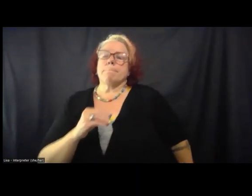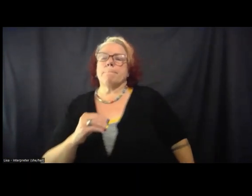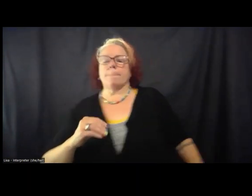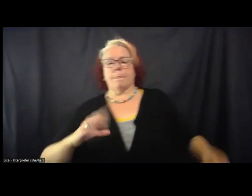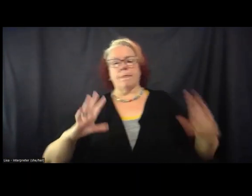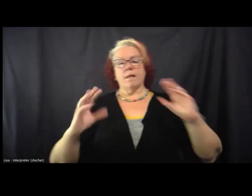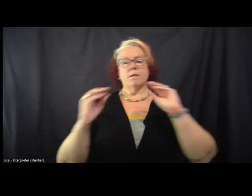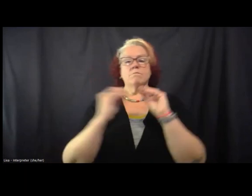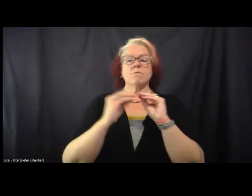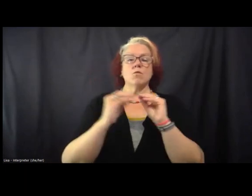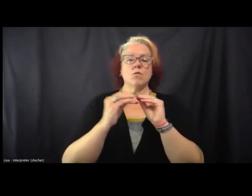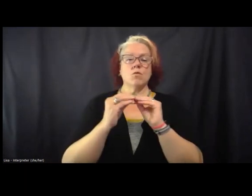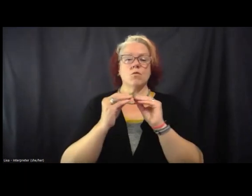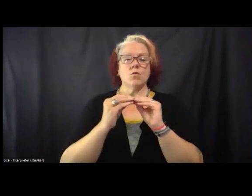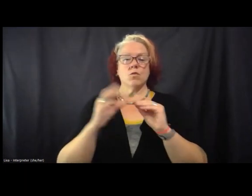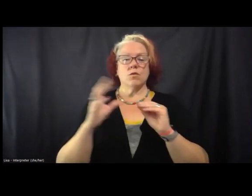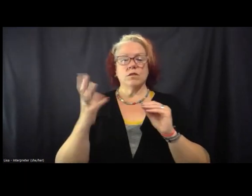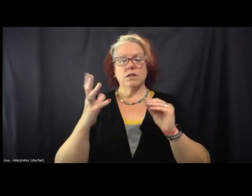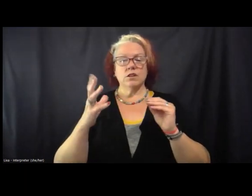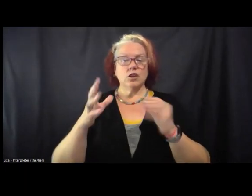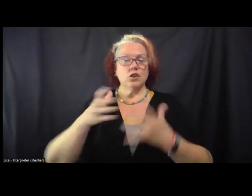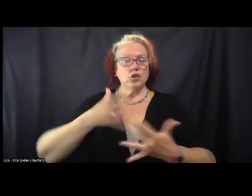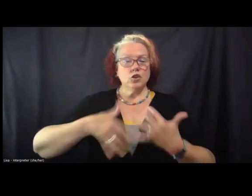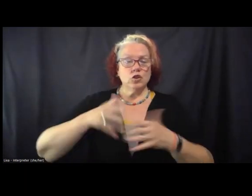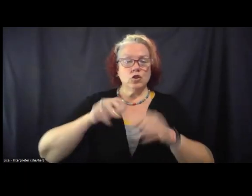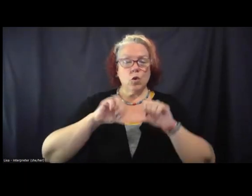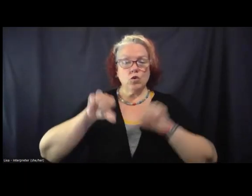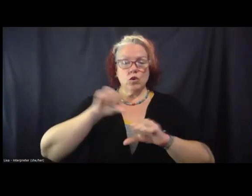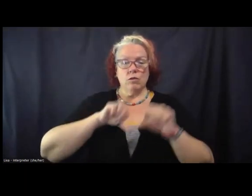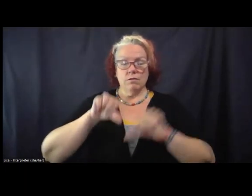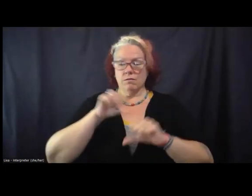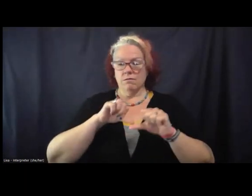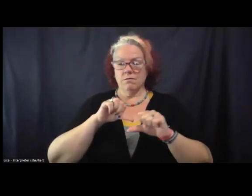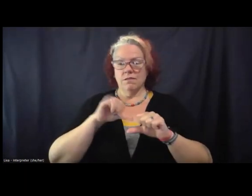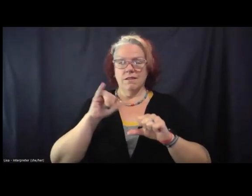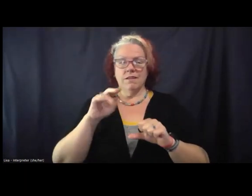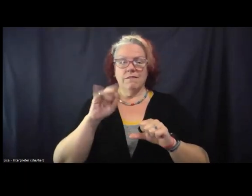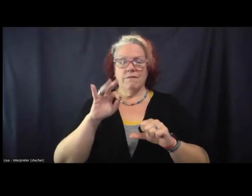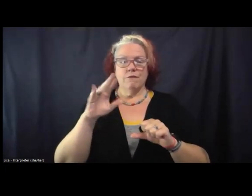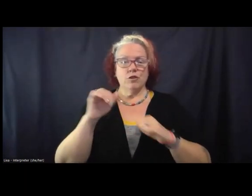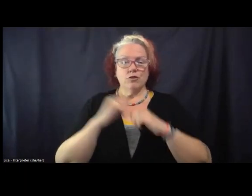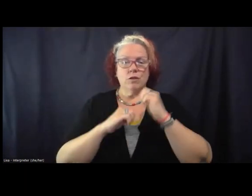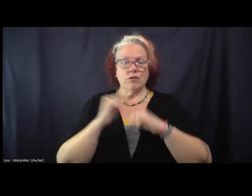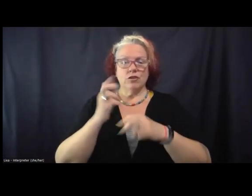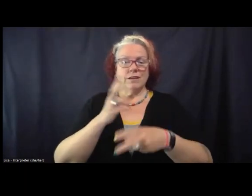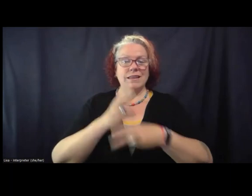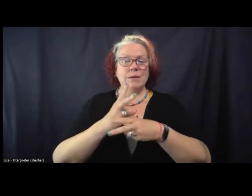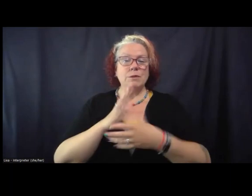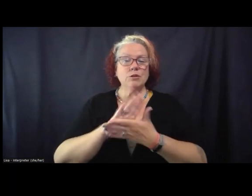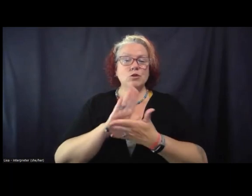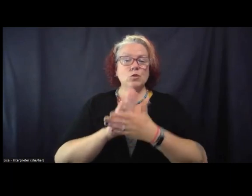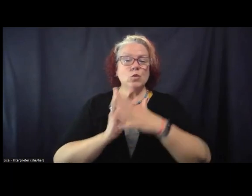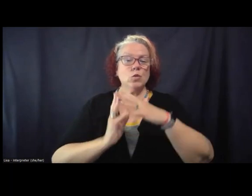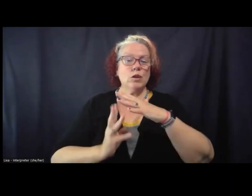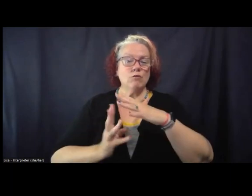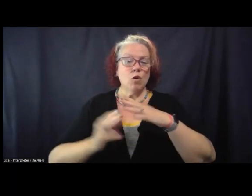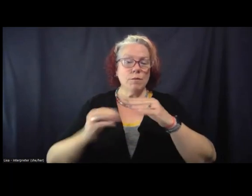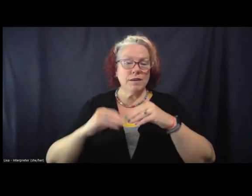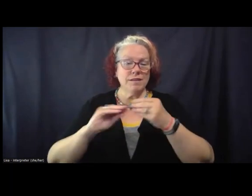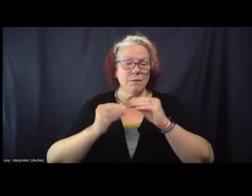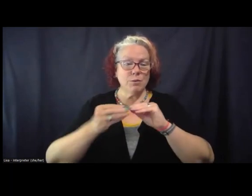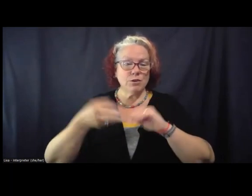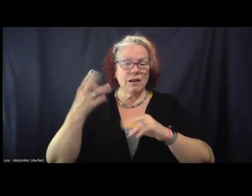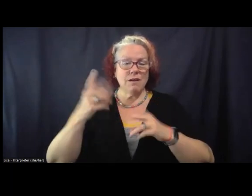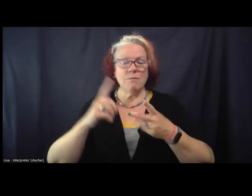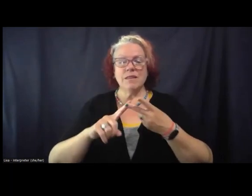sort of social infrastructure, like keeping school enrollments up, keeping rural hospitals open.